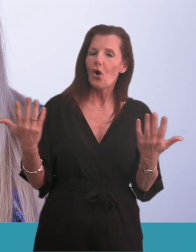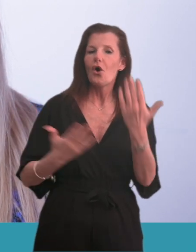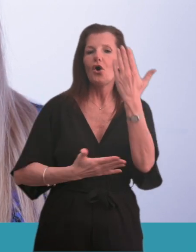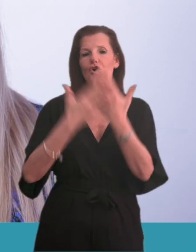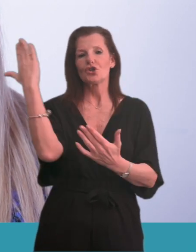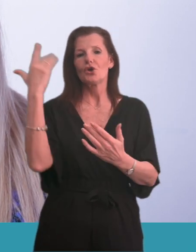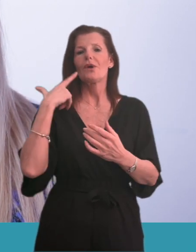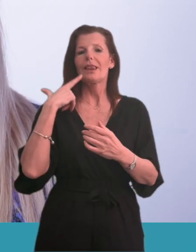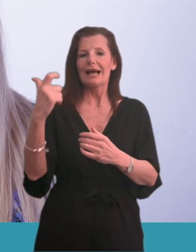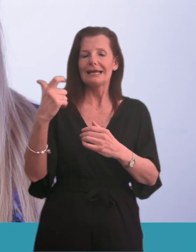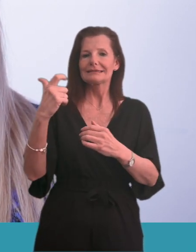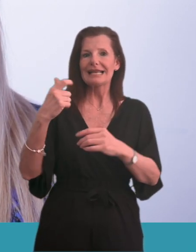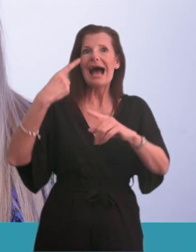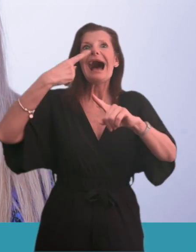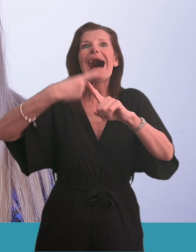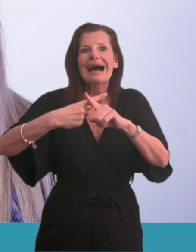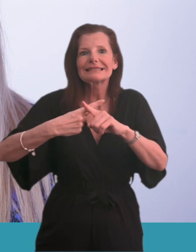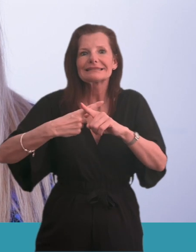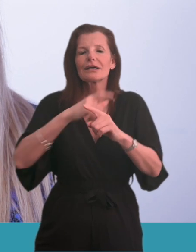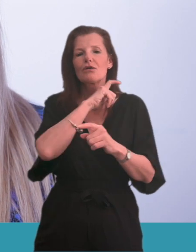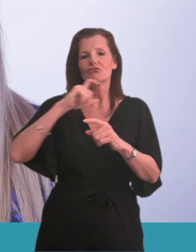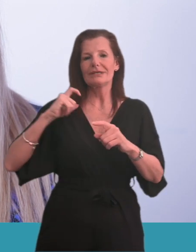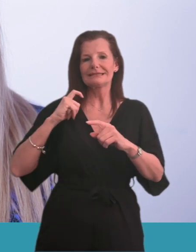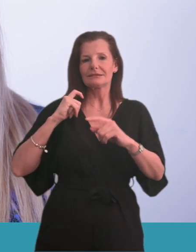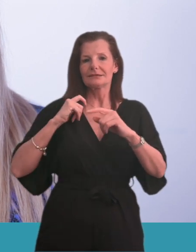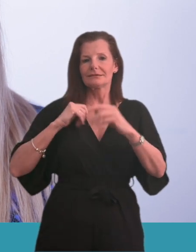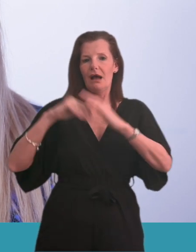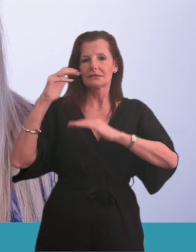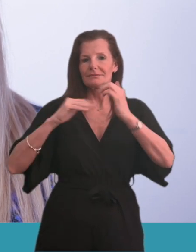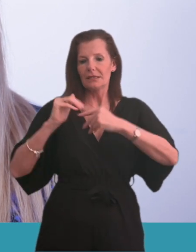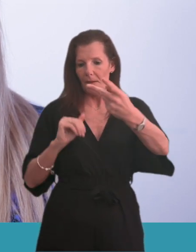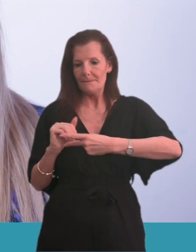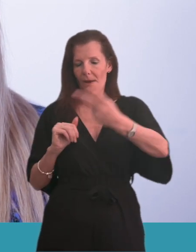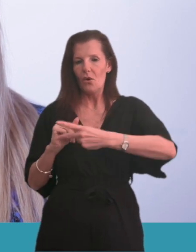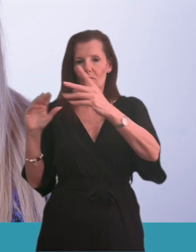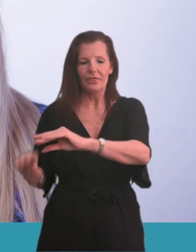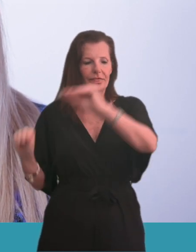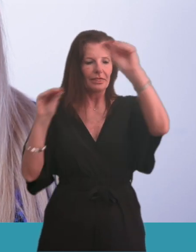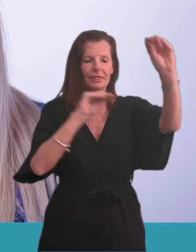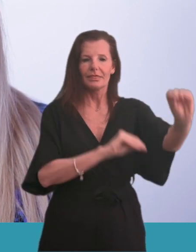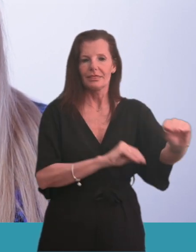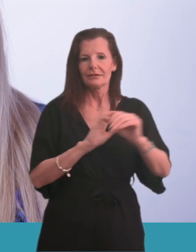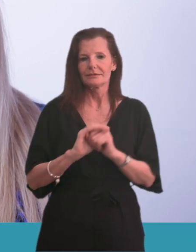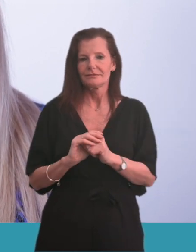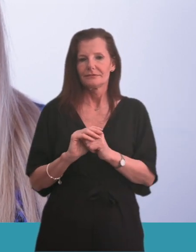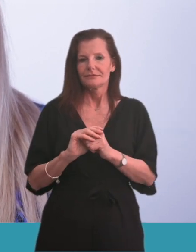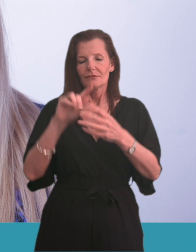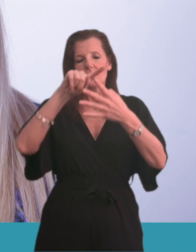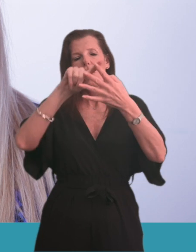Lancaster Infirmary and a new Royal Preston Hospital on new sites. All proposals would include